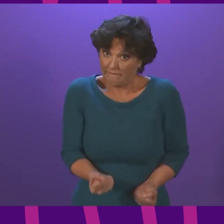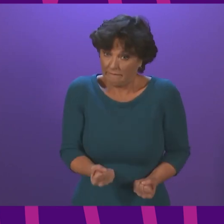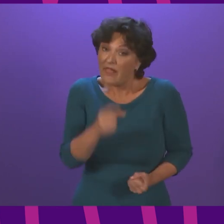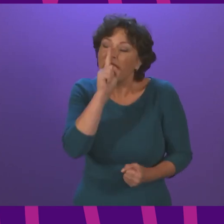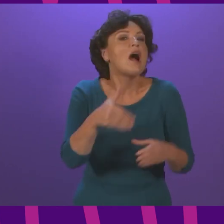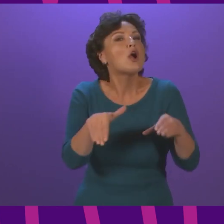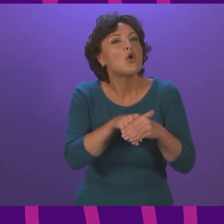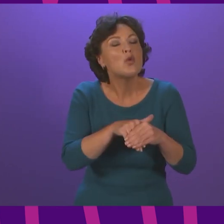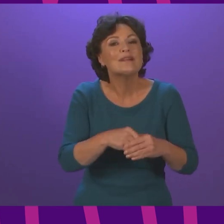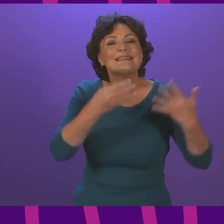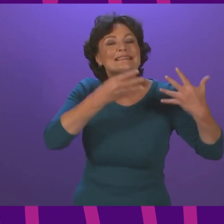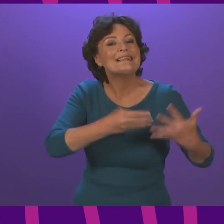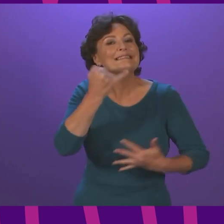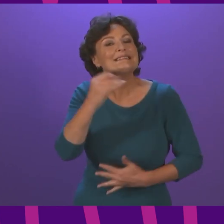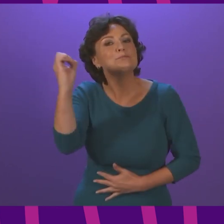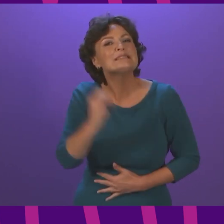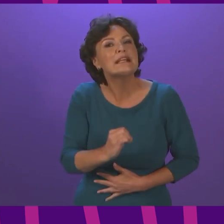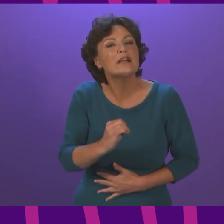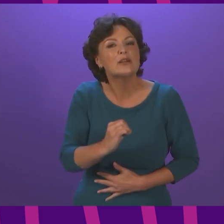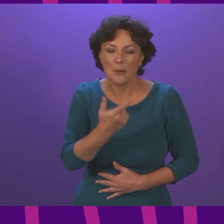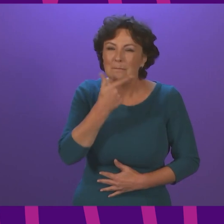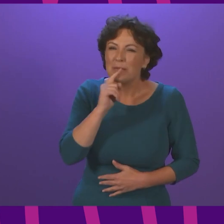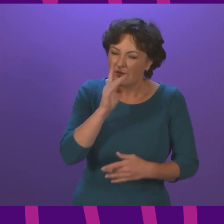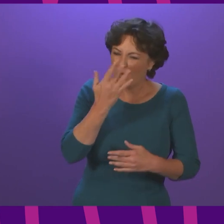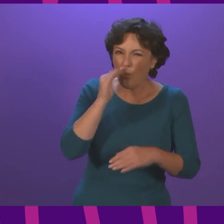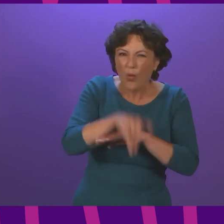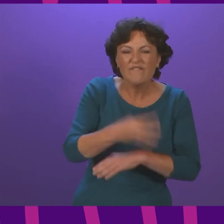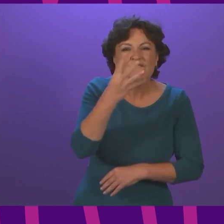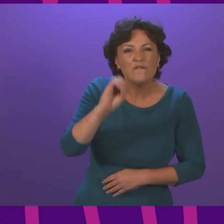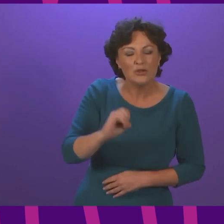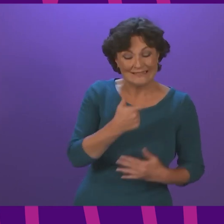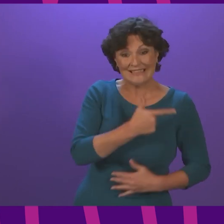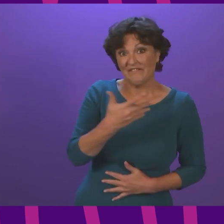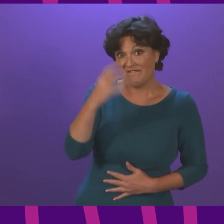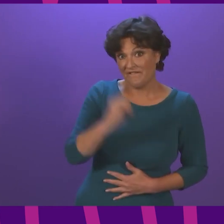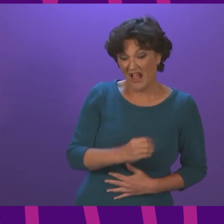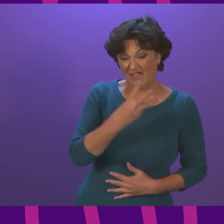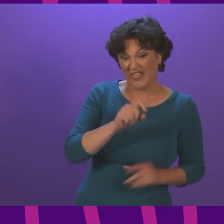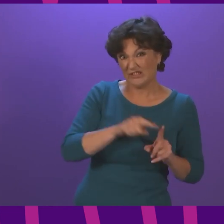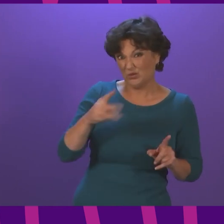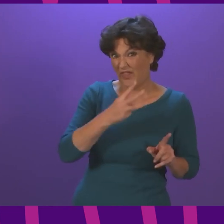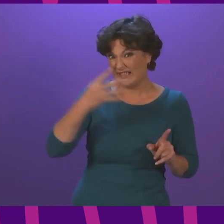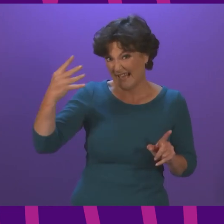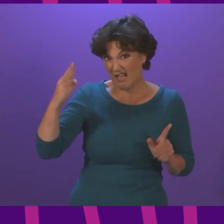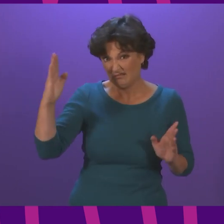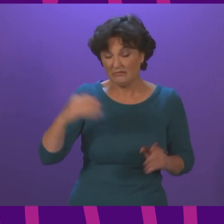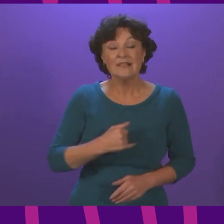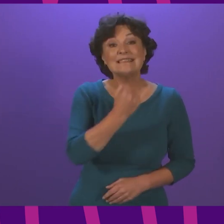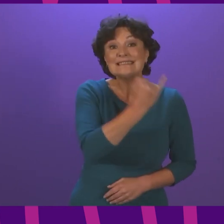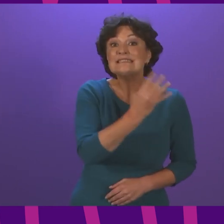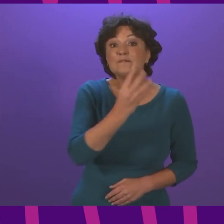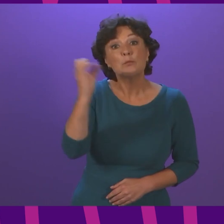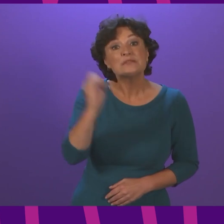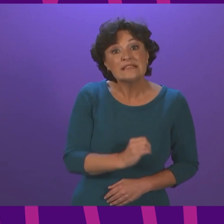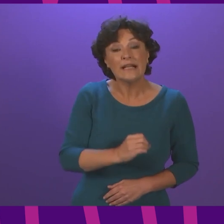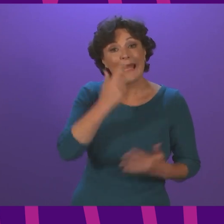includes 96% of the over 40s, 75% of 30 to 39-year-olds, and 64